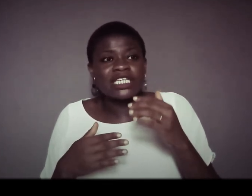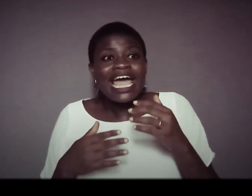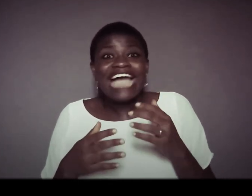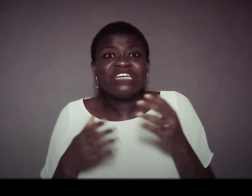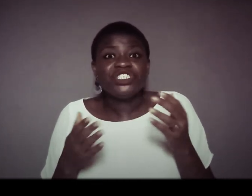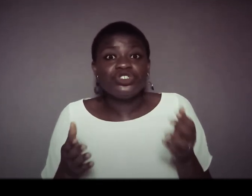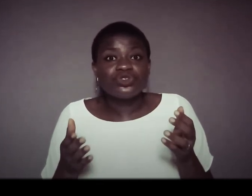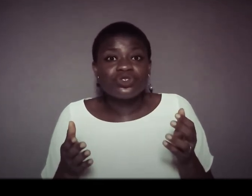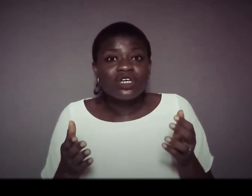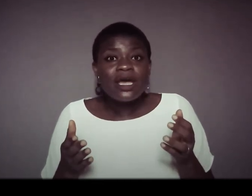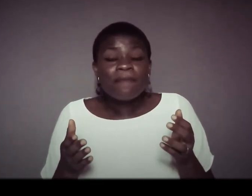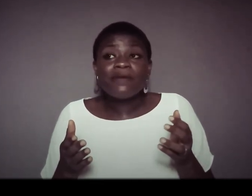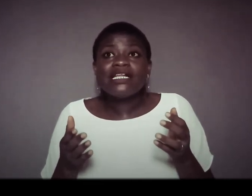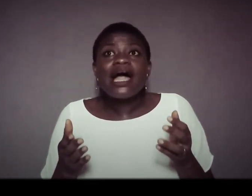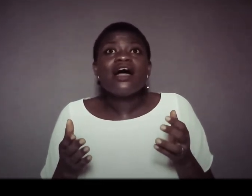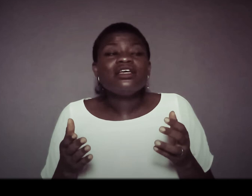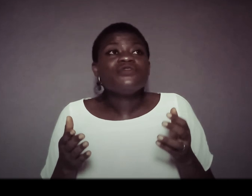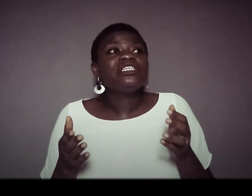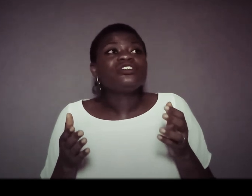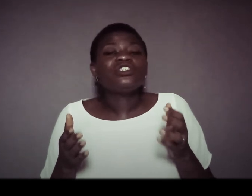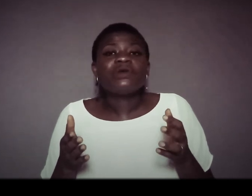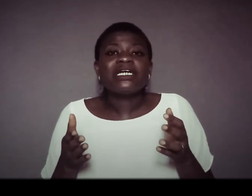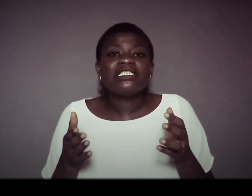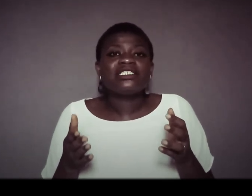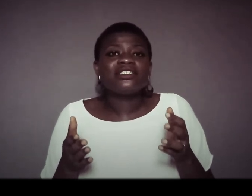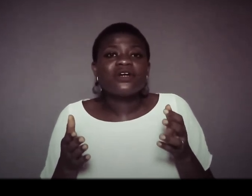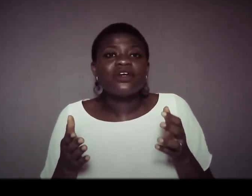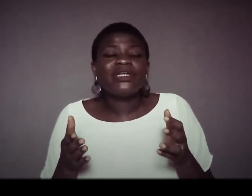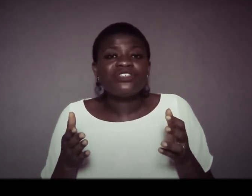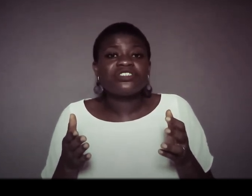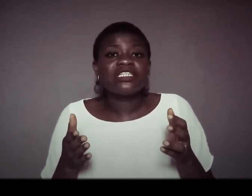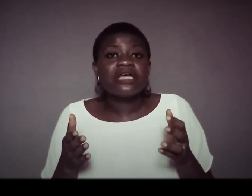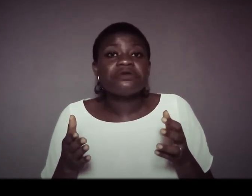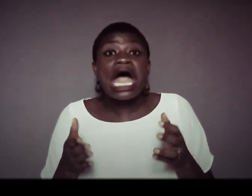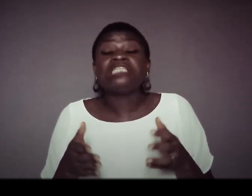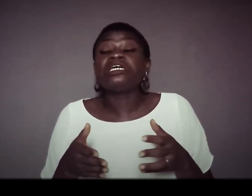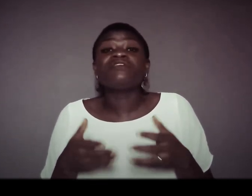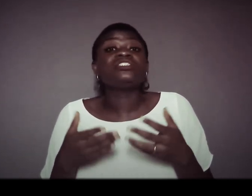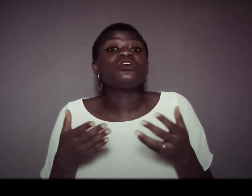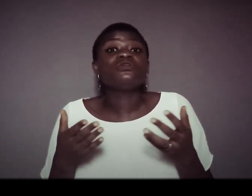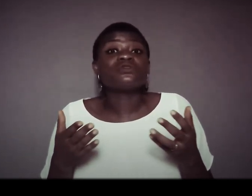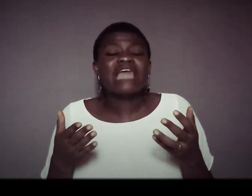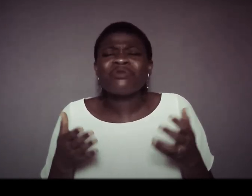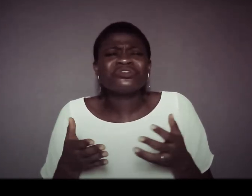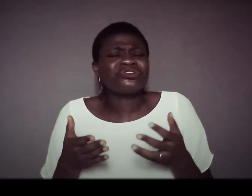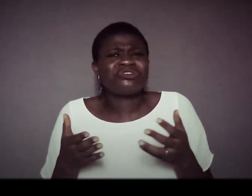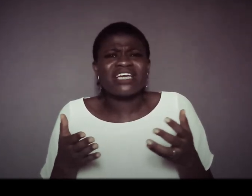i didn't reduce people are like you reduce you in my shape this one your wedding dress shelter you i didn't reduce i was so stressed